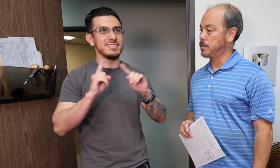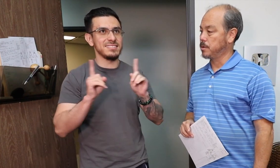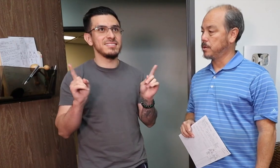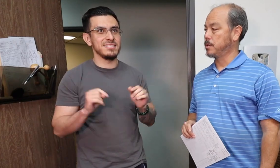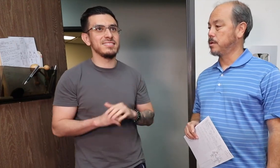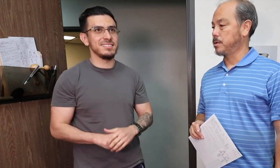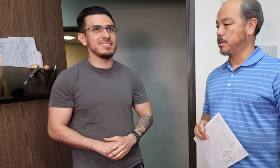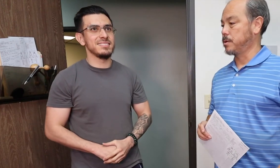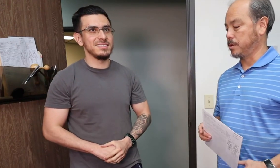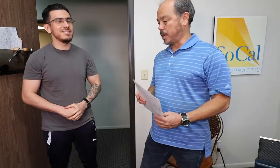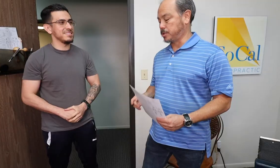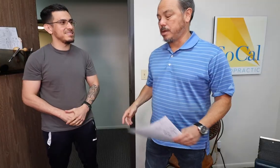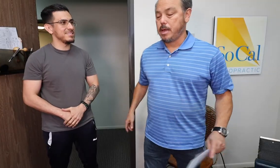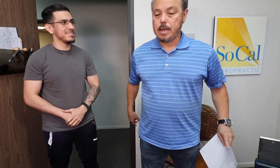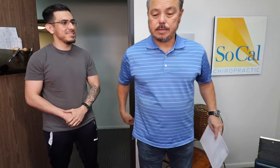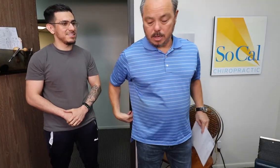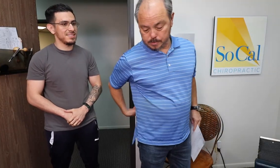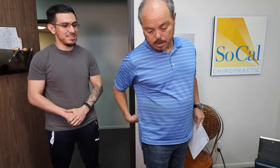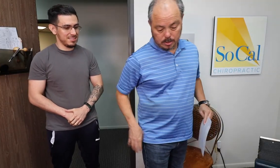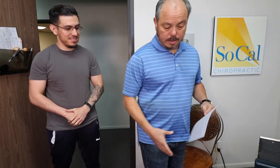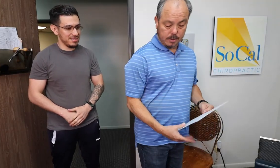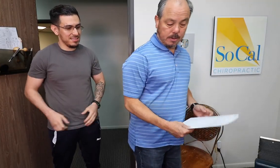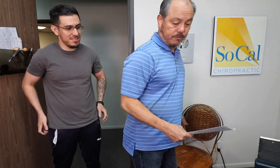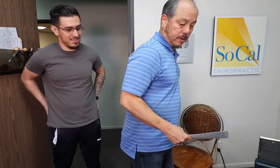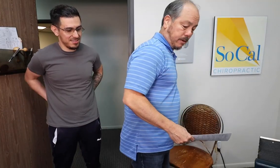He feels different. Gotcha. And tell us about your leg, your left leg.